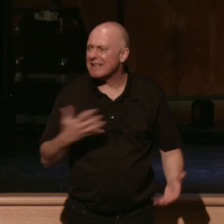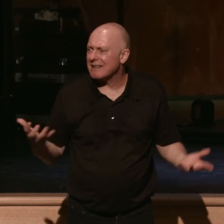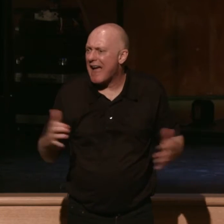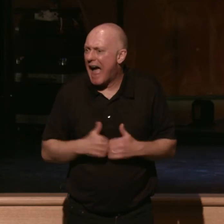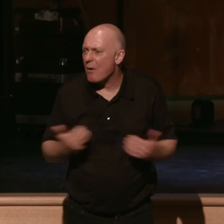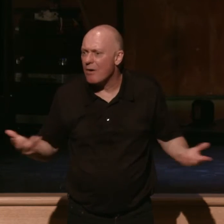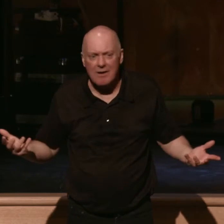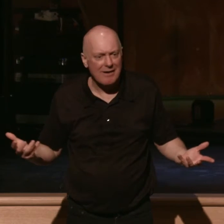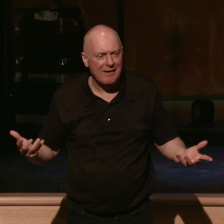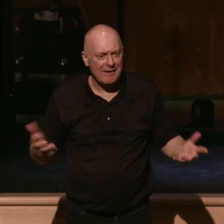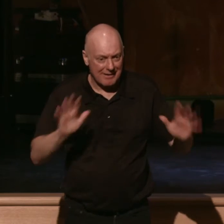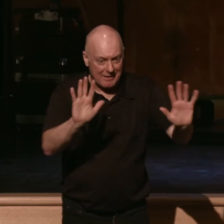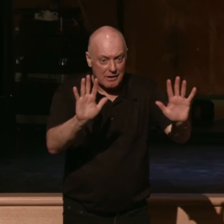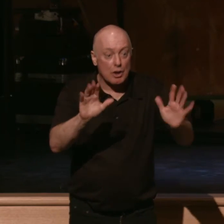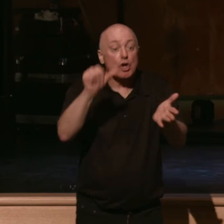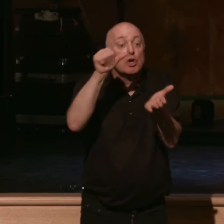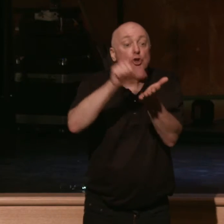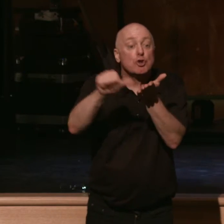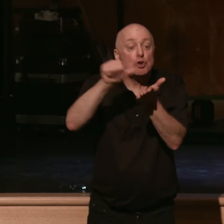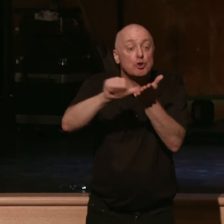So for this, want you to turn with me to Philippians chapter 4.